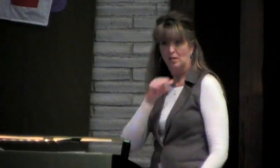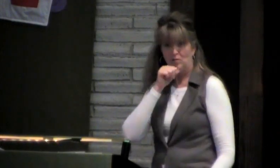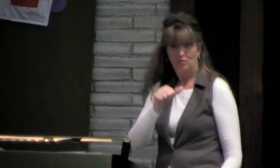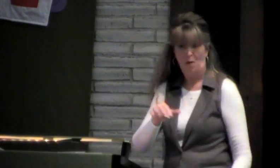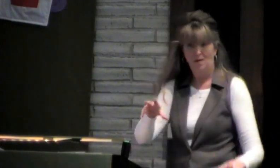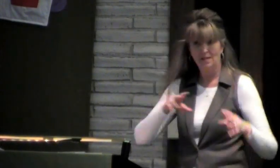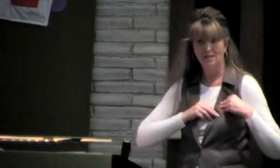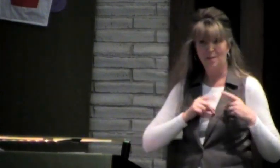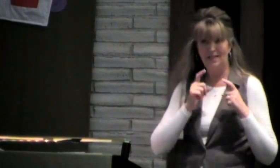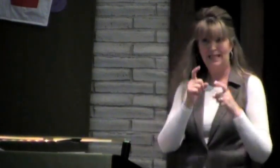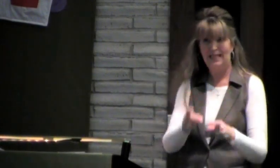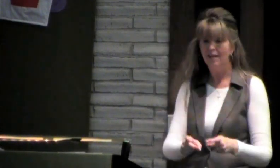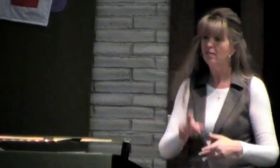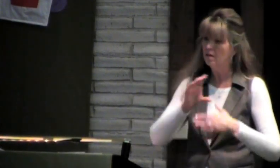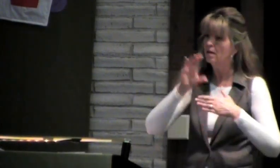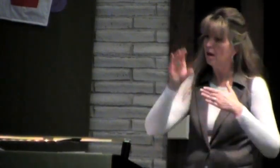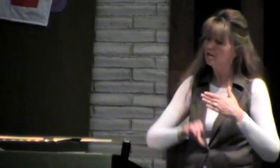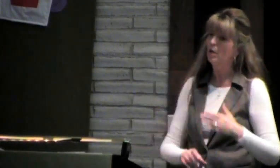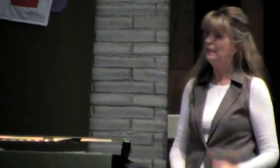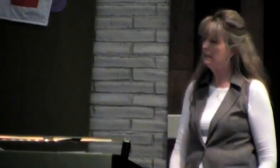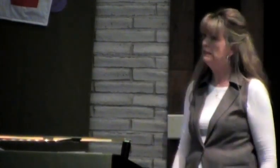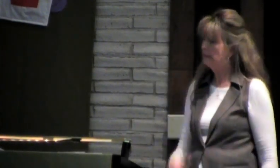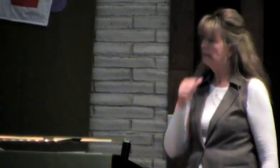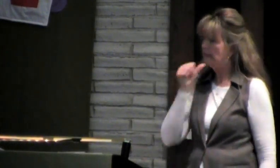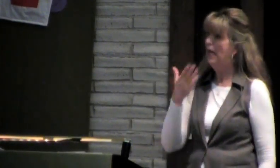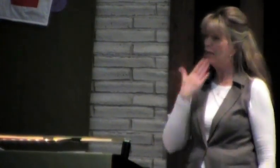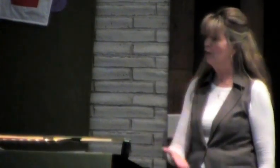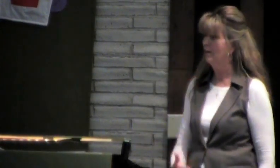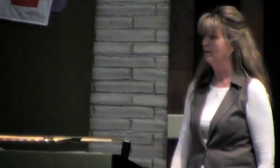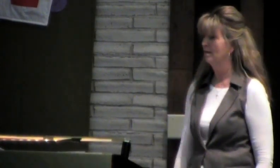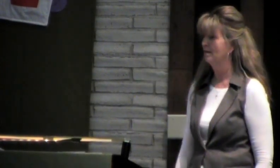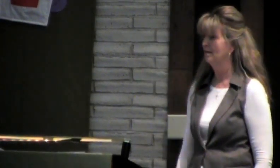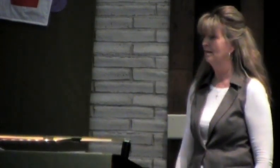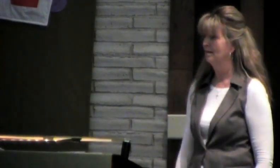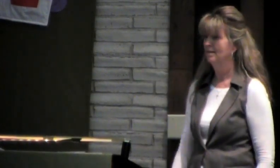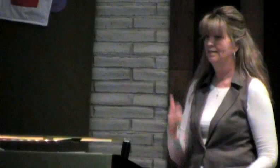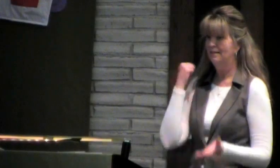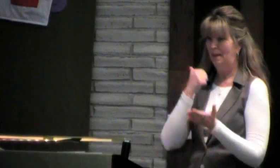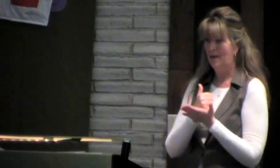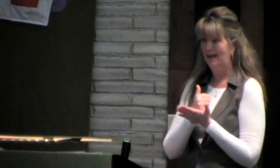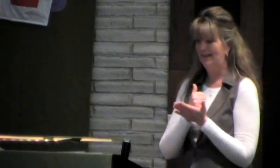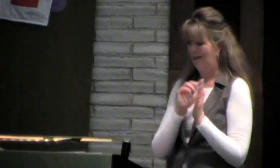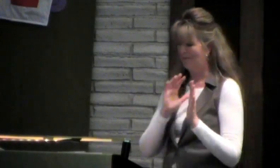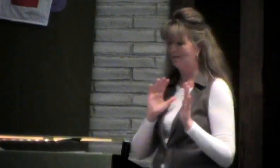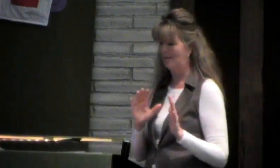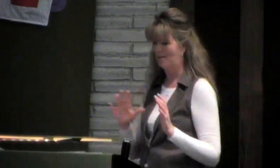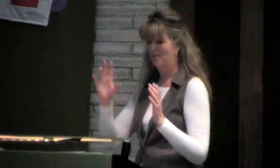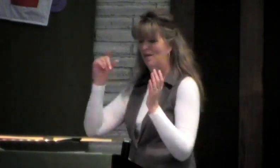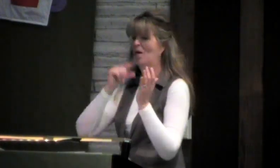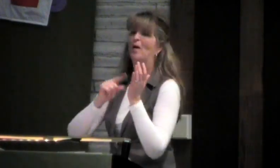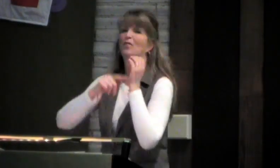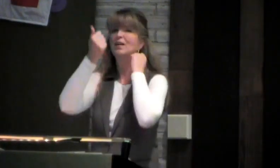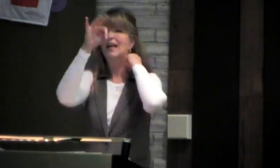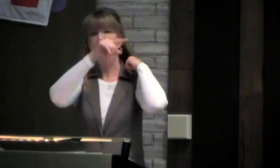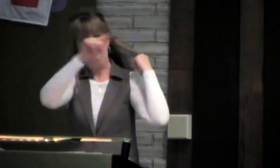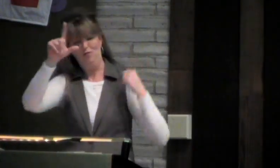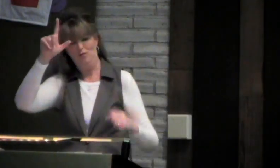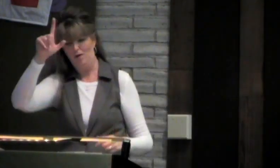great consequences. or we can choose not to accept the gift and the consequences is not good. Amen?